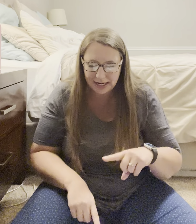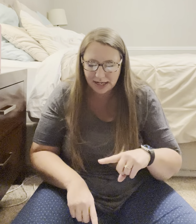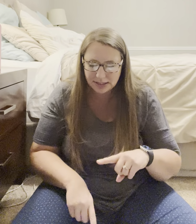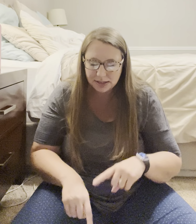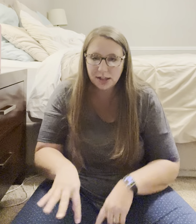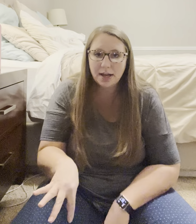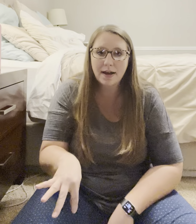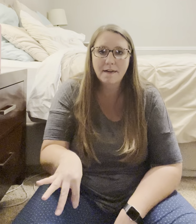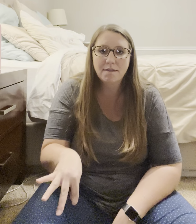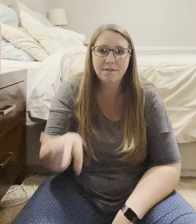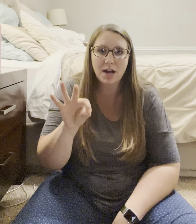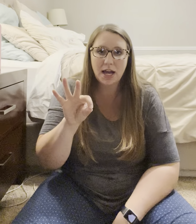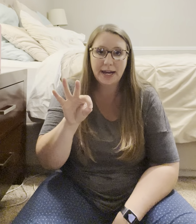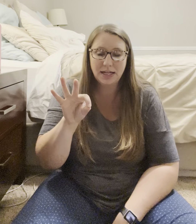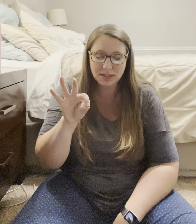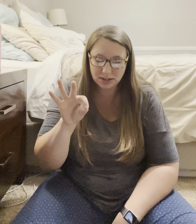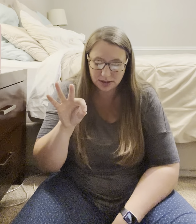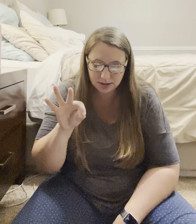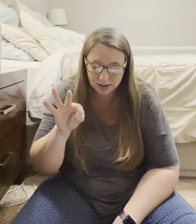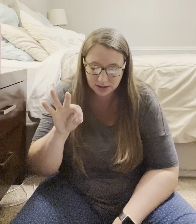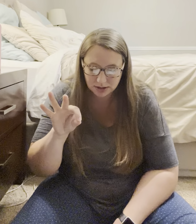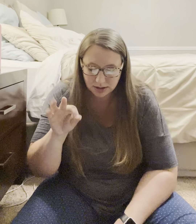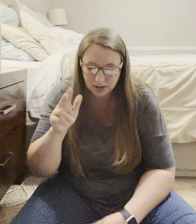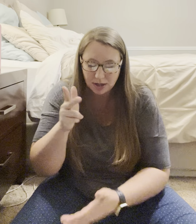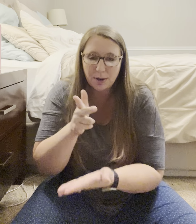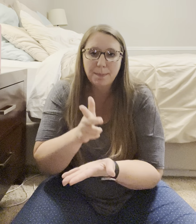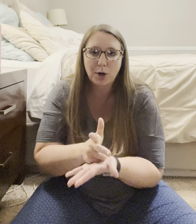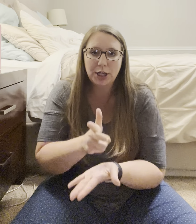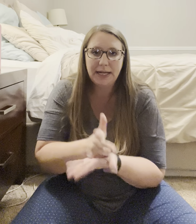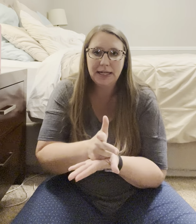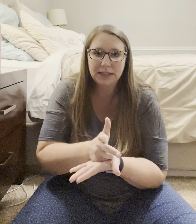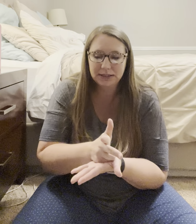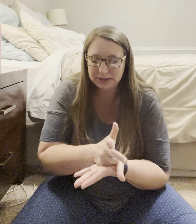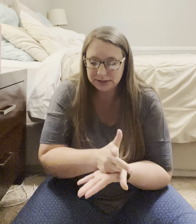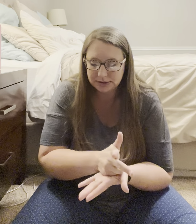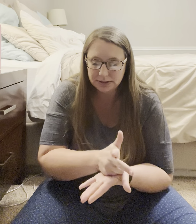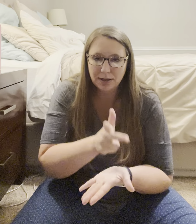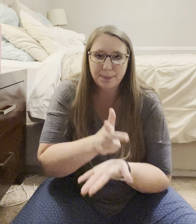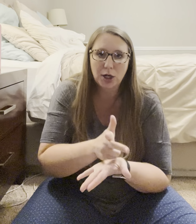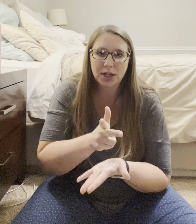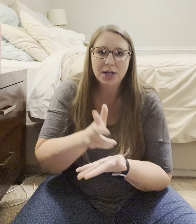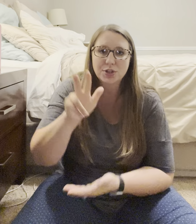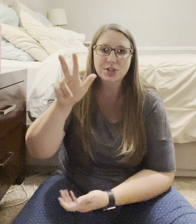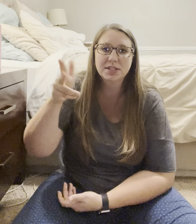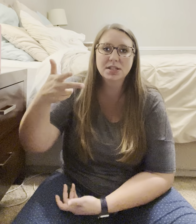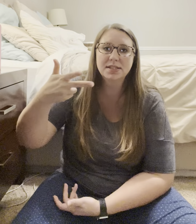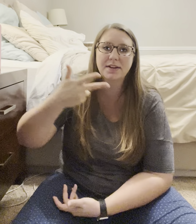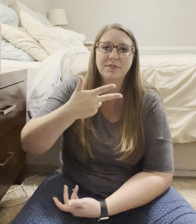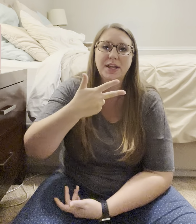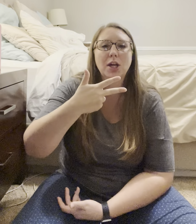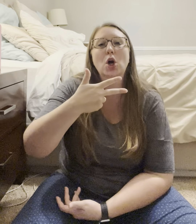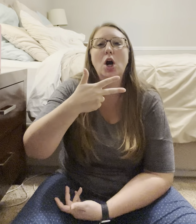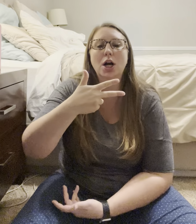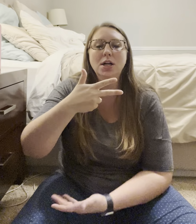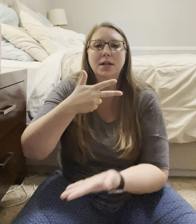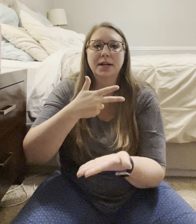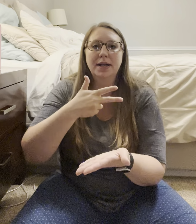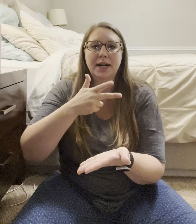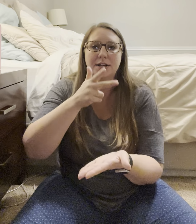Can't find parking. Park. So, this is a sign for like a car. And